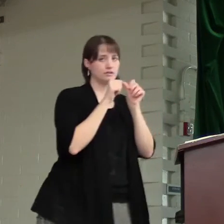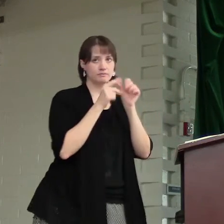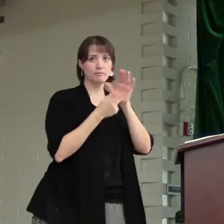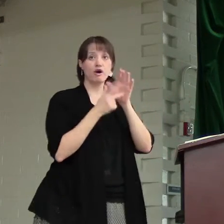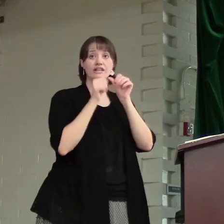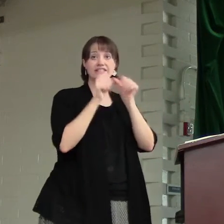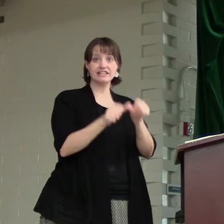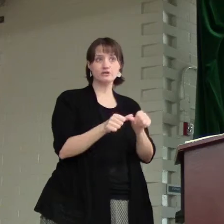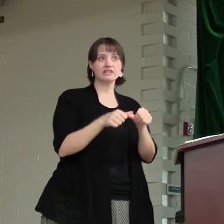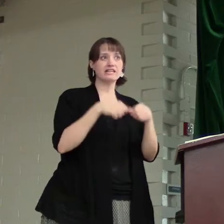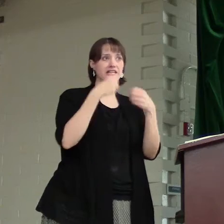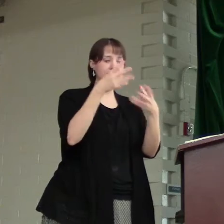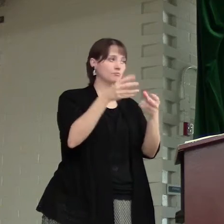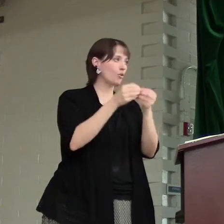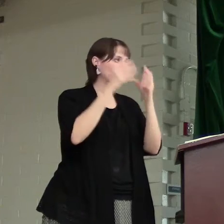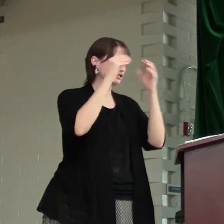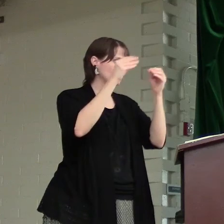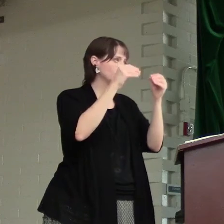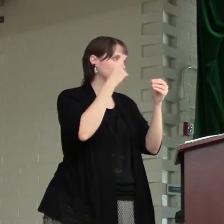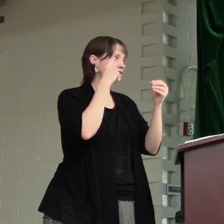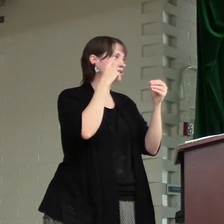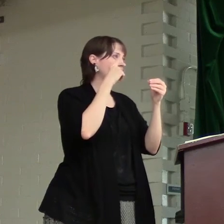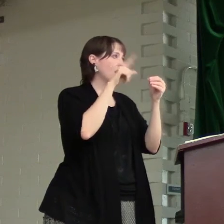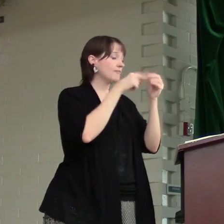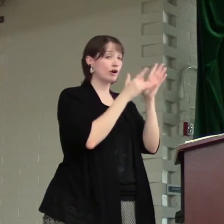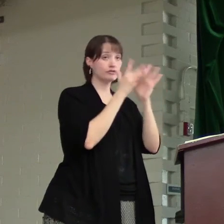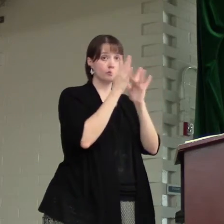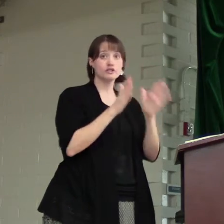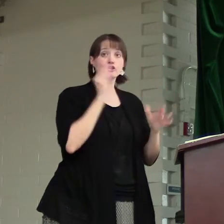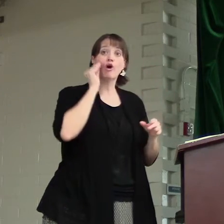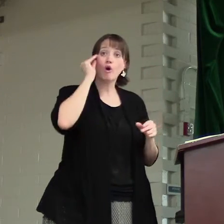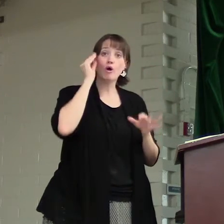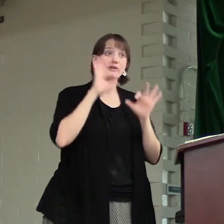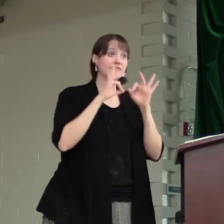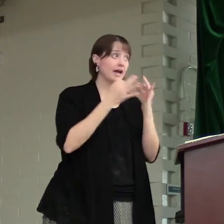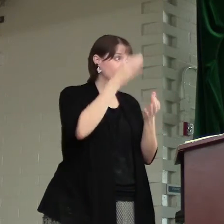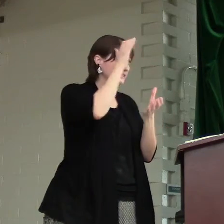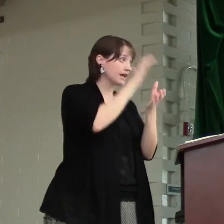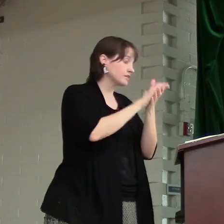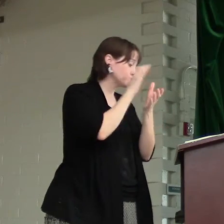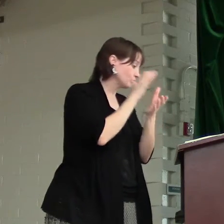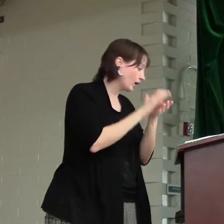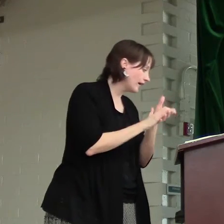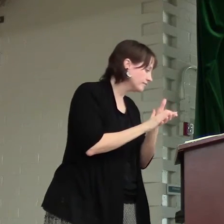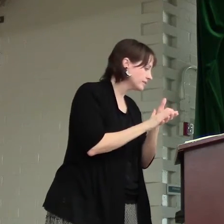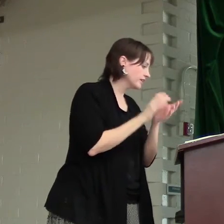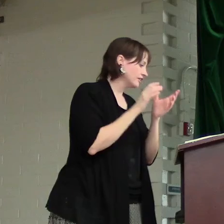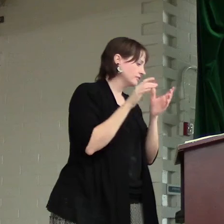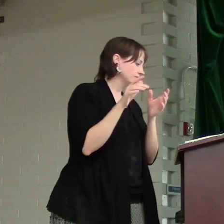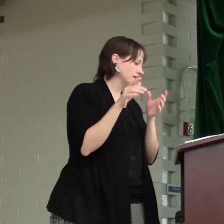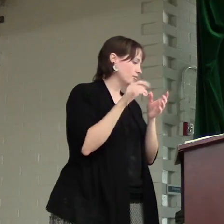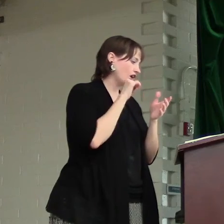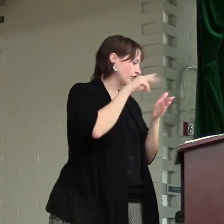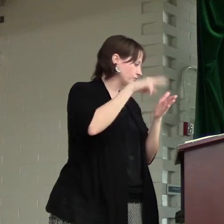Paul continues and he gives more instructions about the Christian home and families and husbands and wives. We're not going to